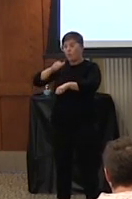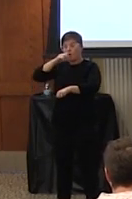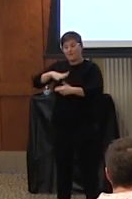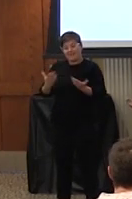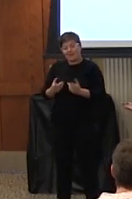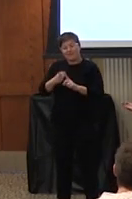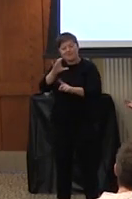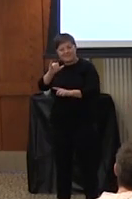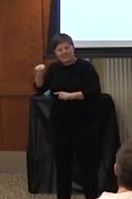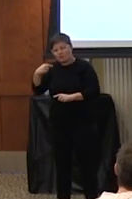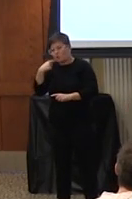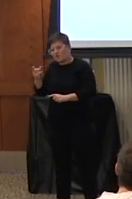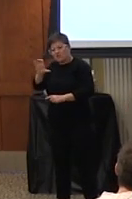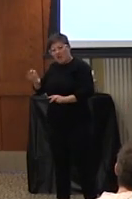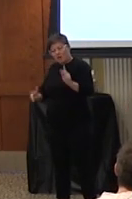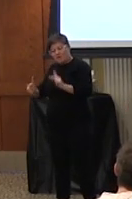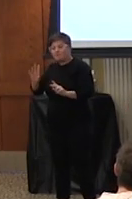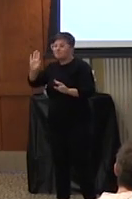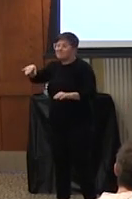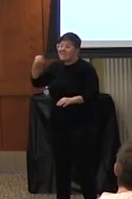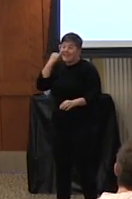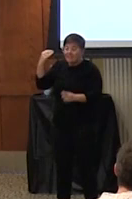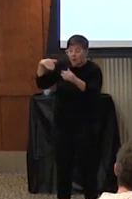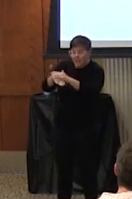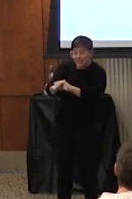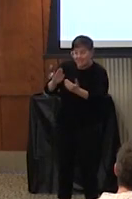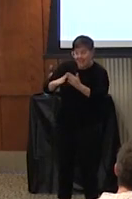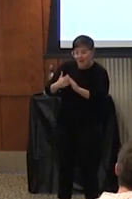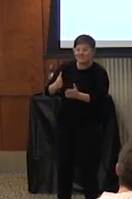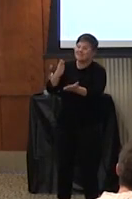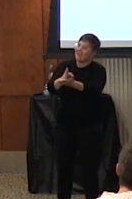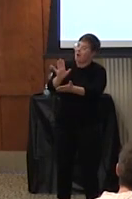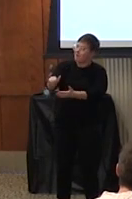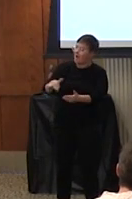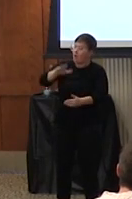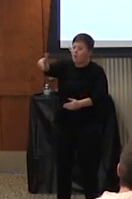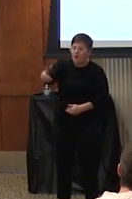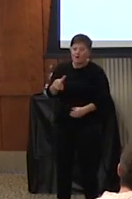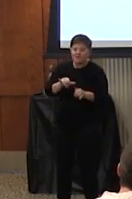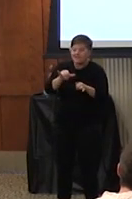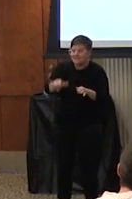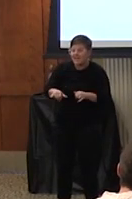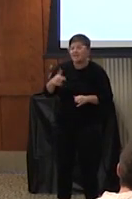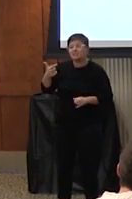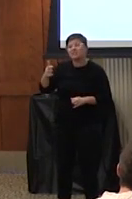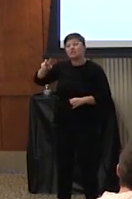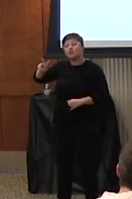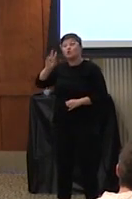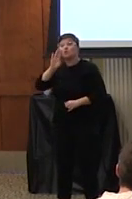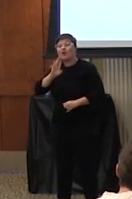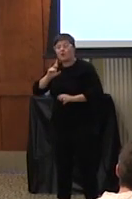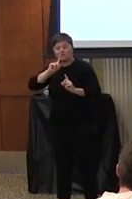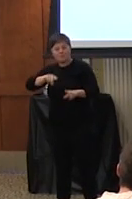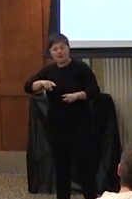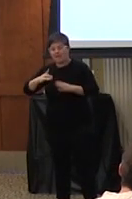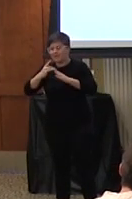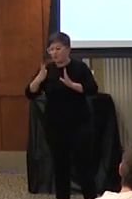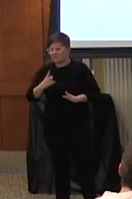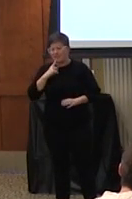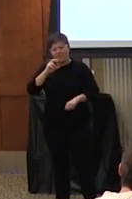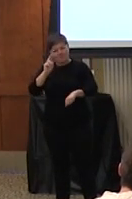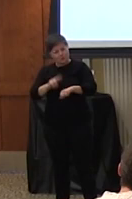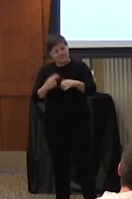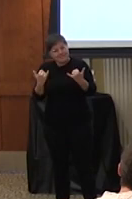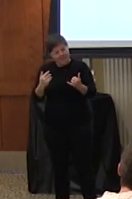here from cincinnati said to the chicago folks if you're in town stop in you're welcome to stay and g2 brown responded to her as leader he said well of